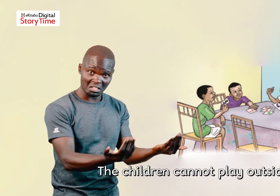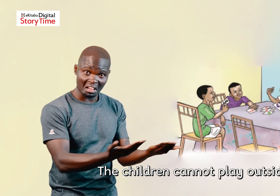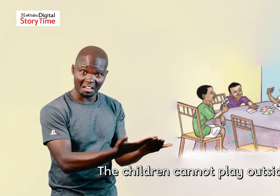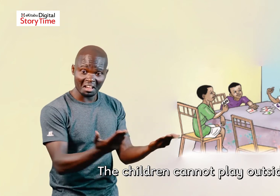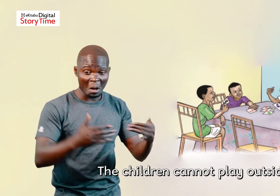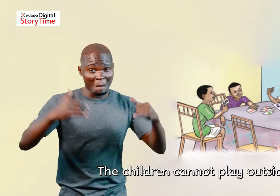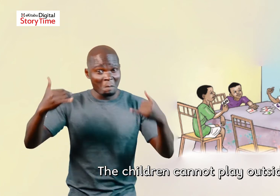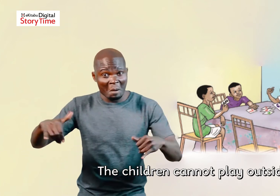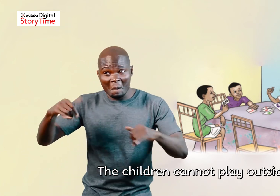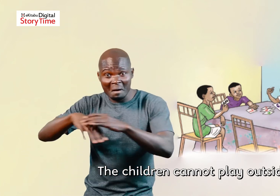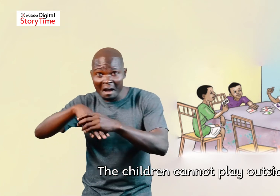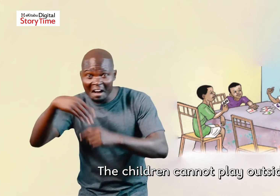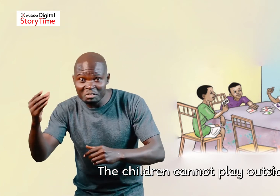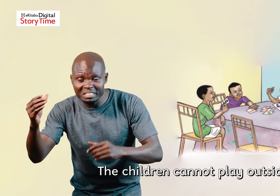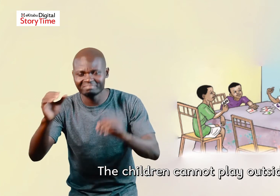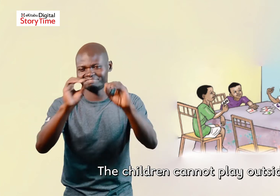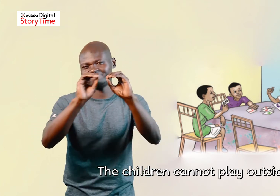The children cannot play outside